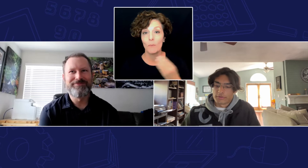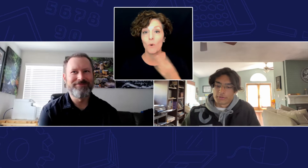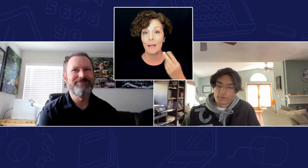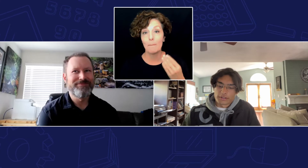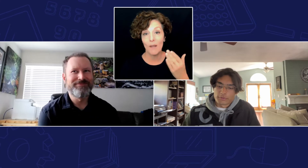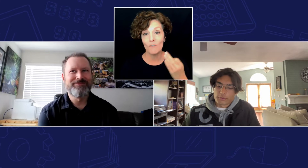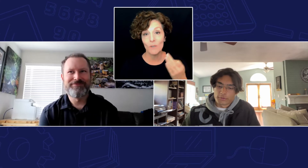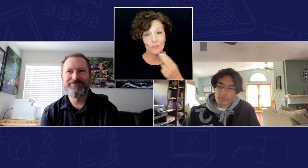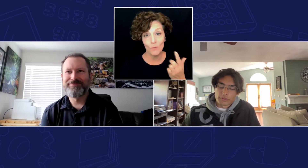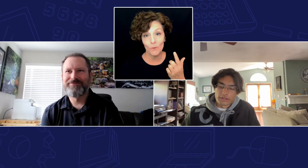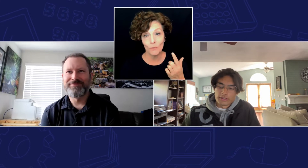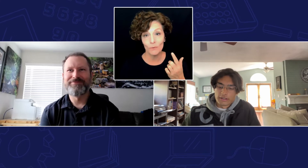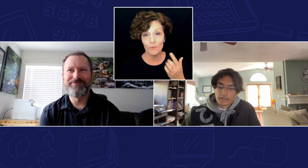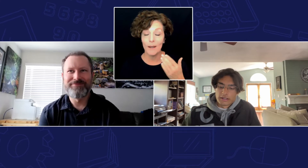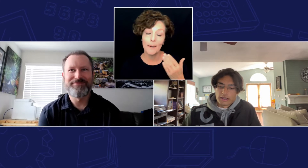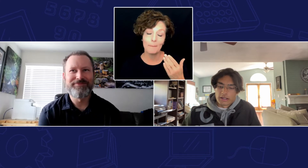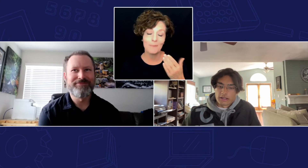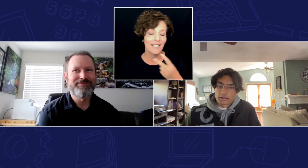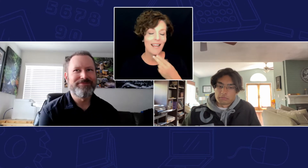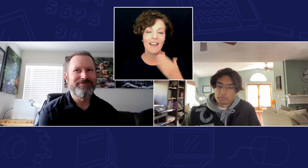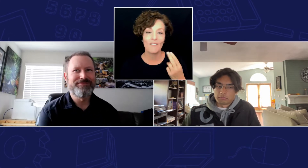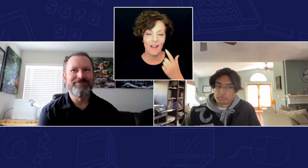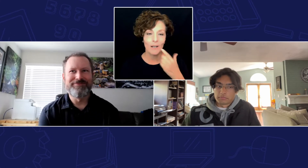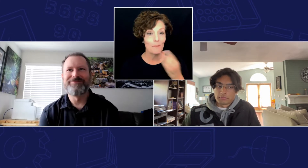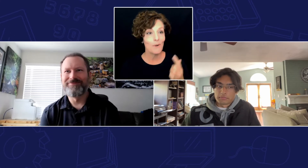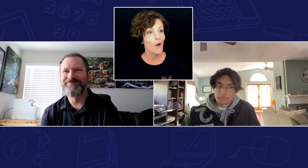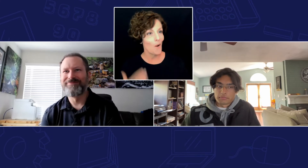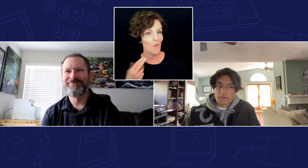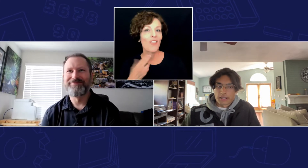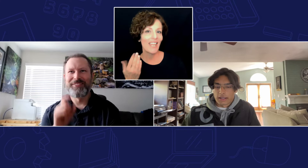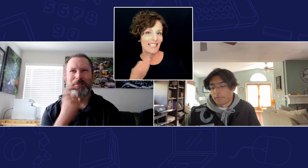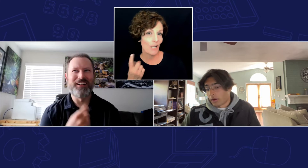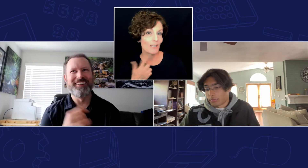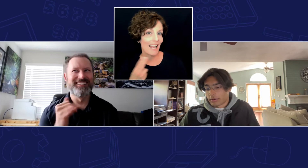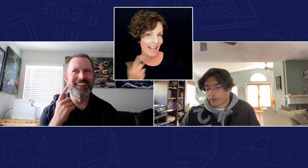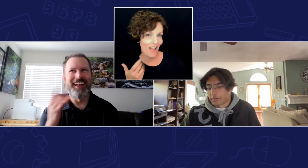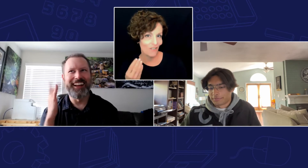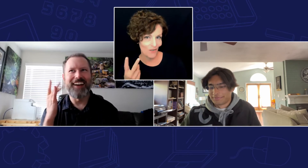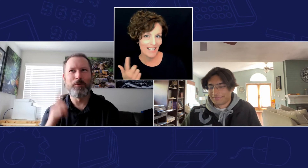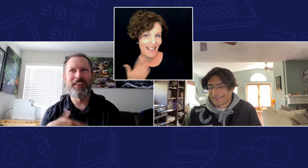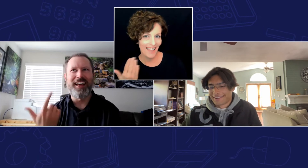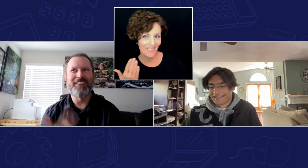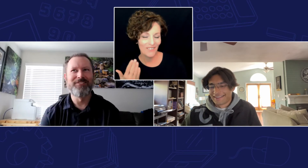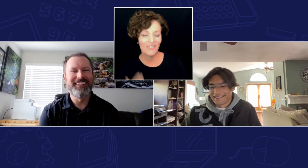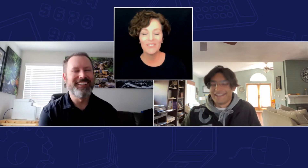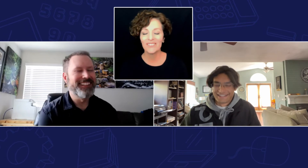this morning before school um yeah and then volleyball that sounds like California life